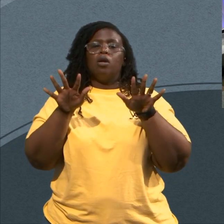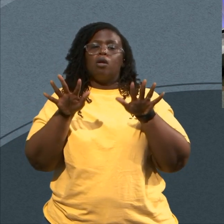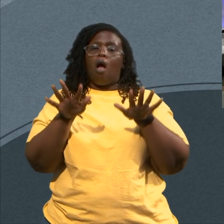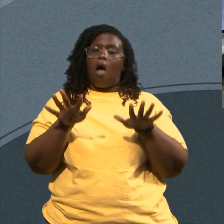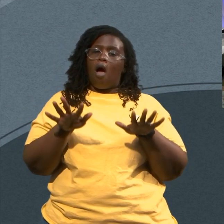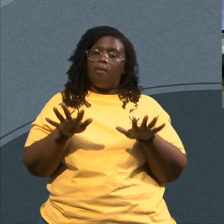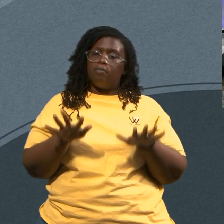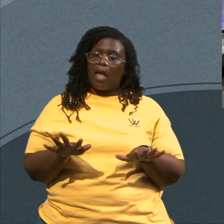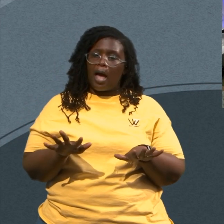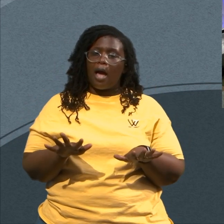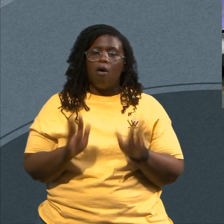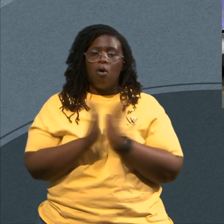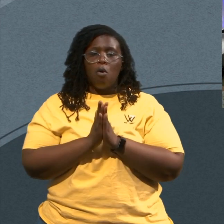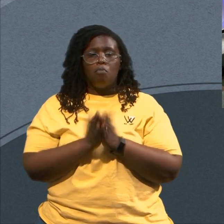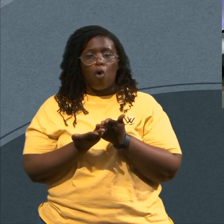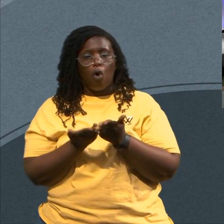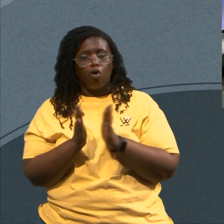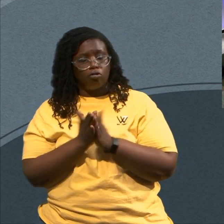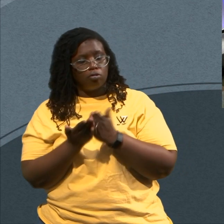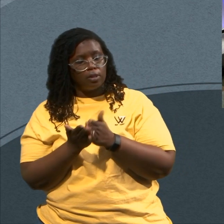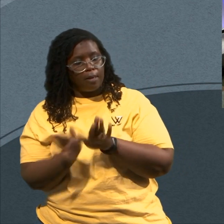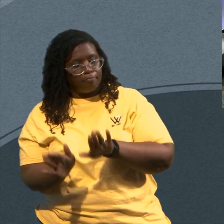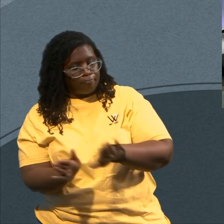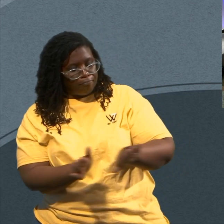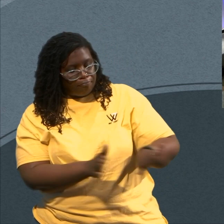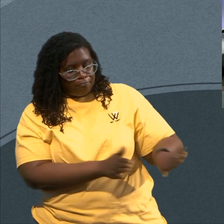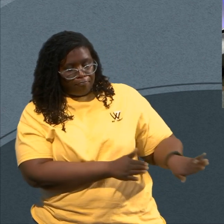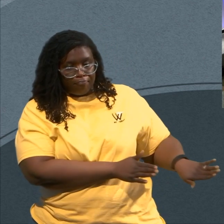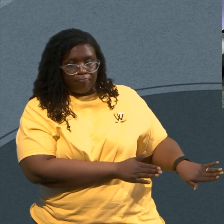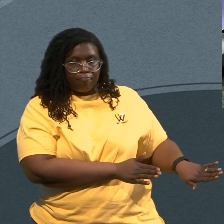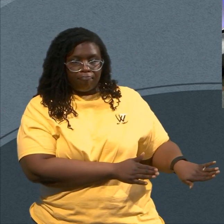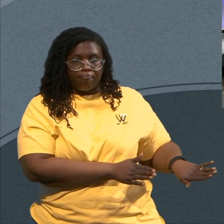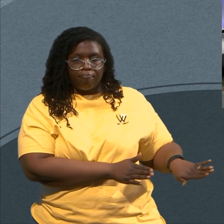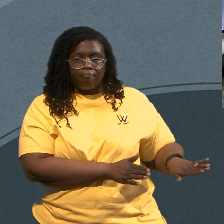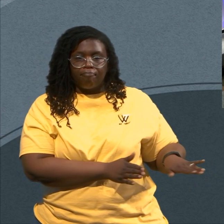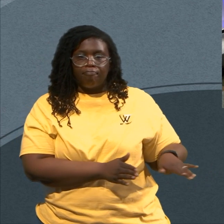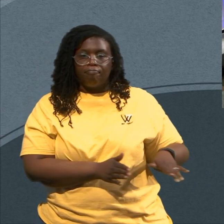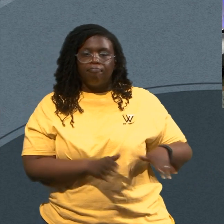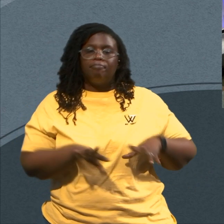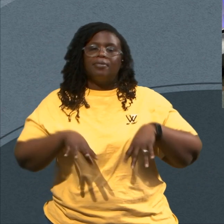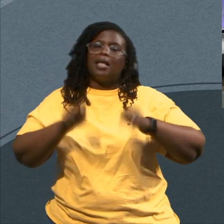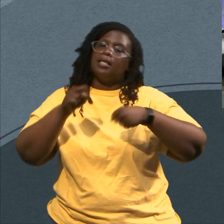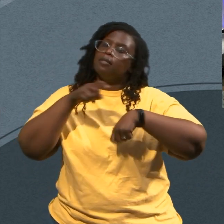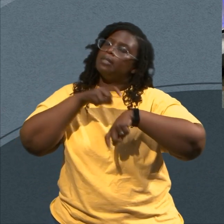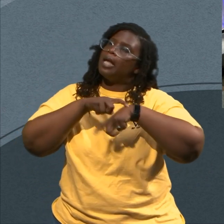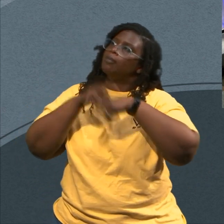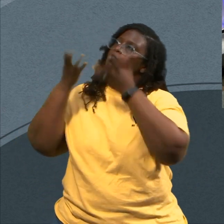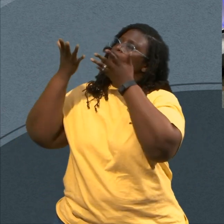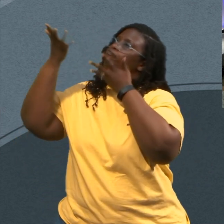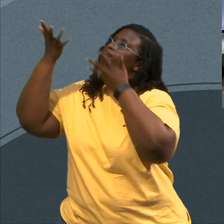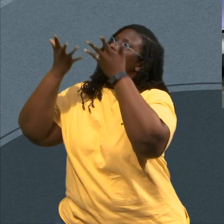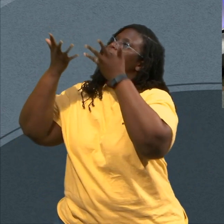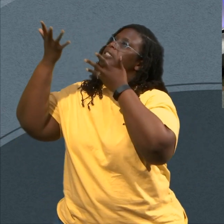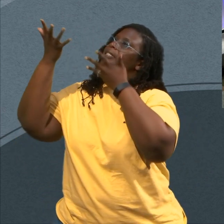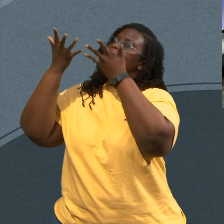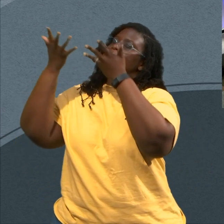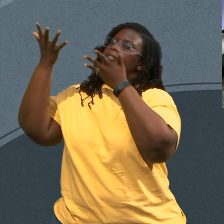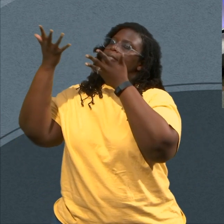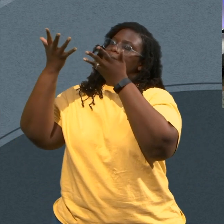Those Books Along Side And I Gotta Close Everything Else Up And I Gotta Take A Moment And Be Still And Know